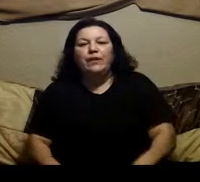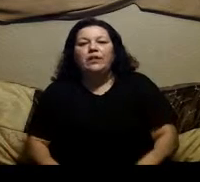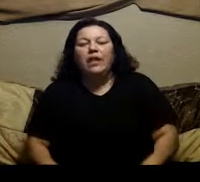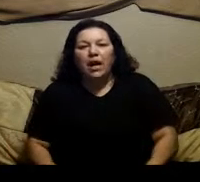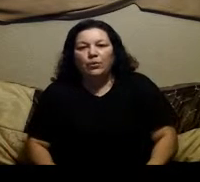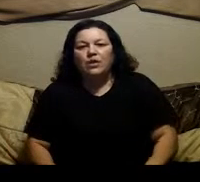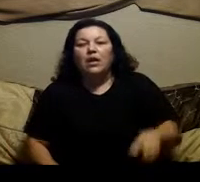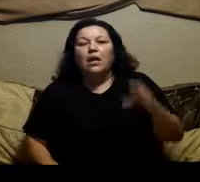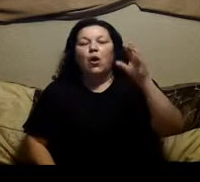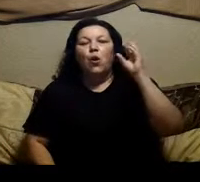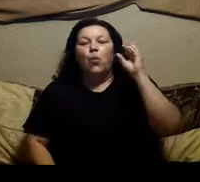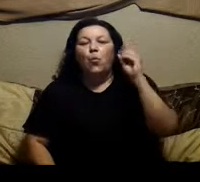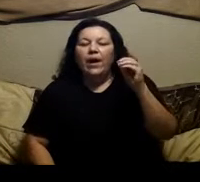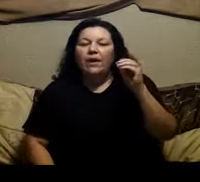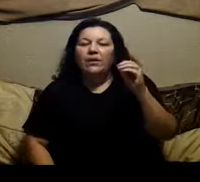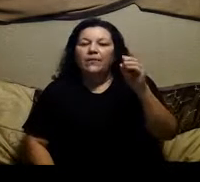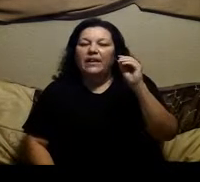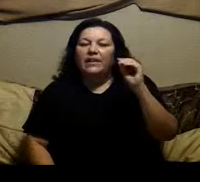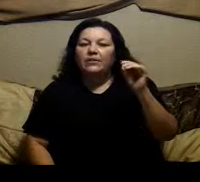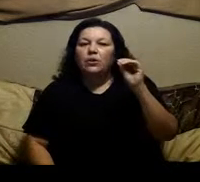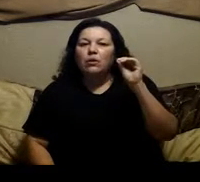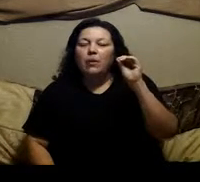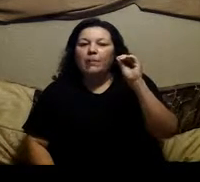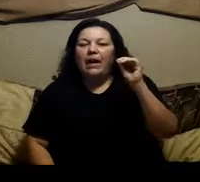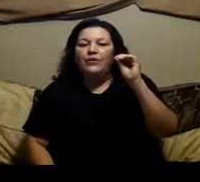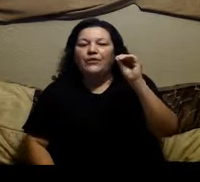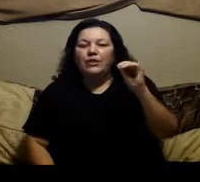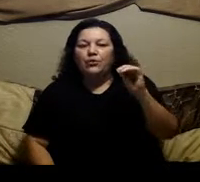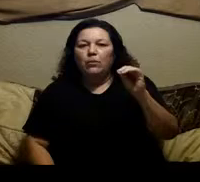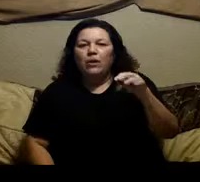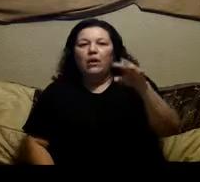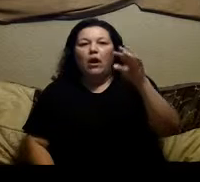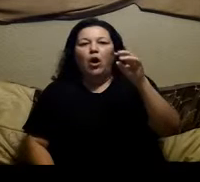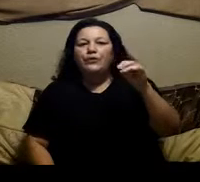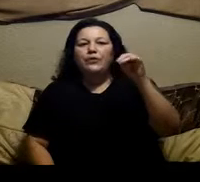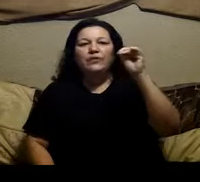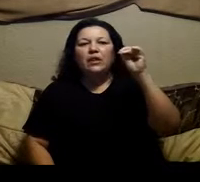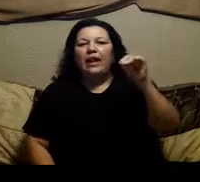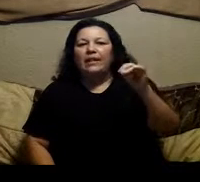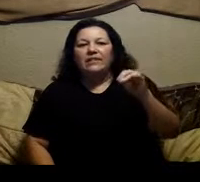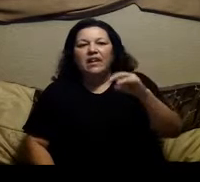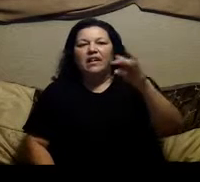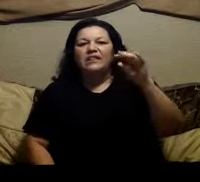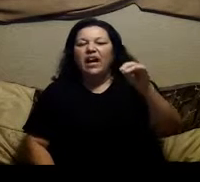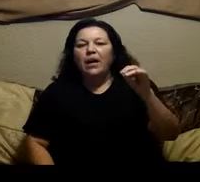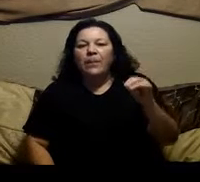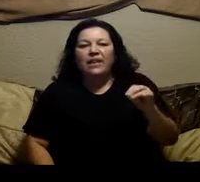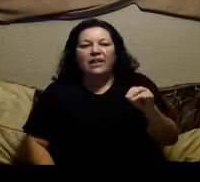figure out where that irritable bowel syndrome ulcerative colitis diabetes